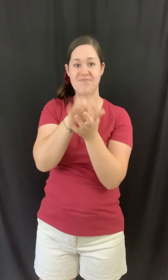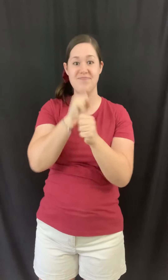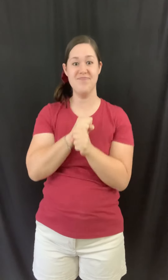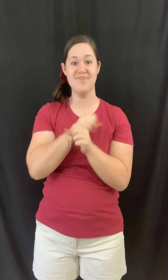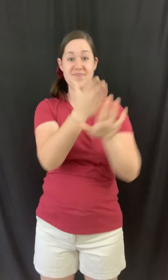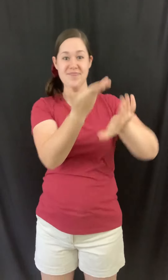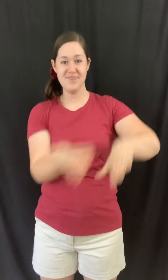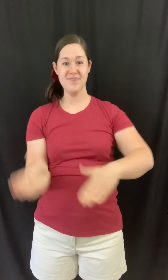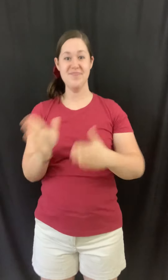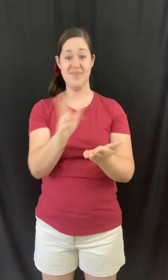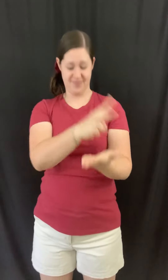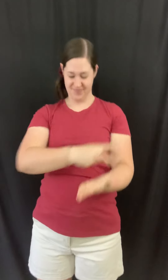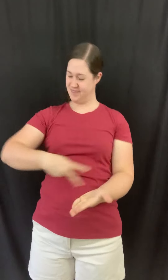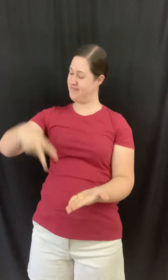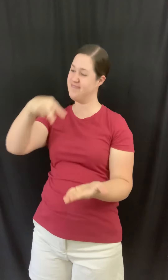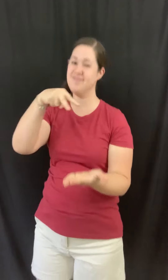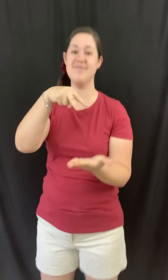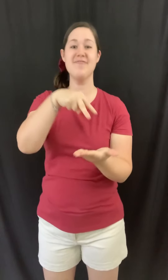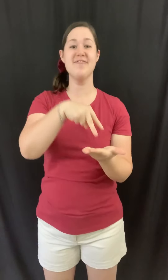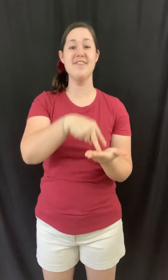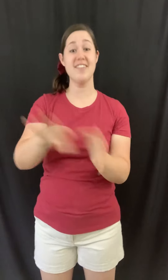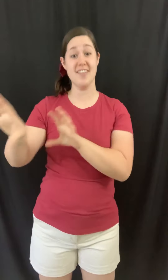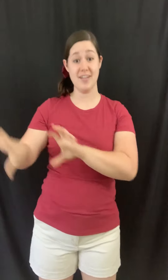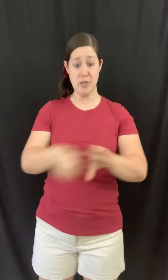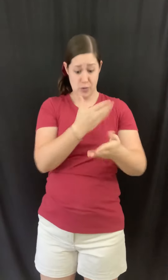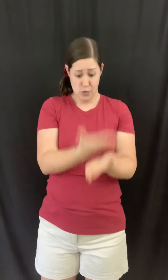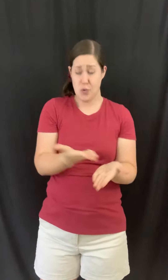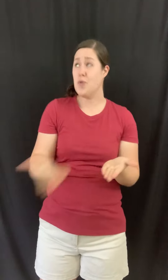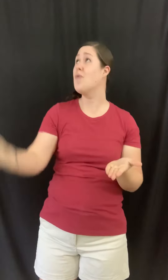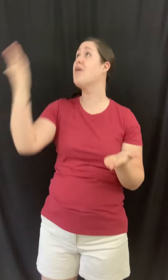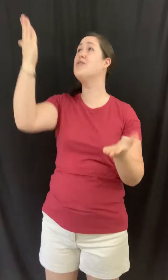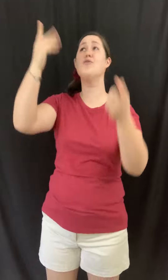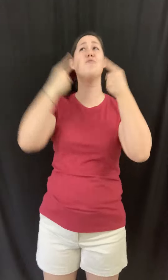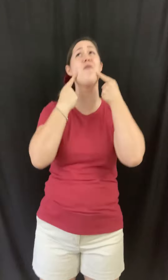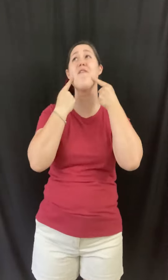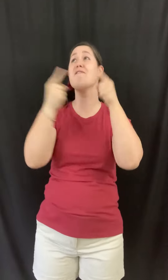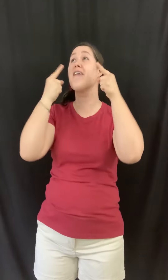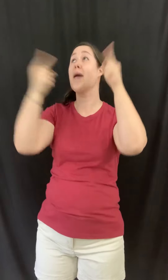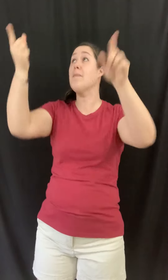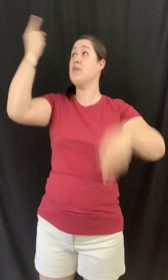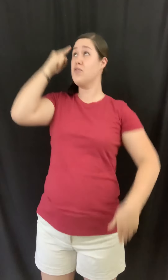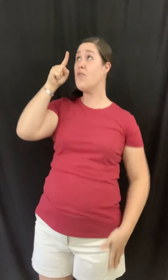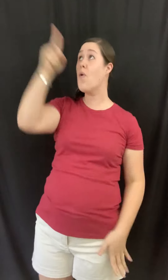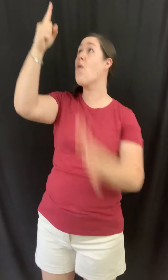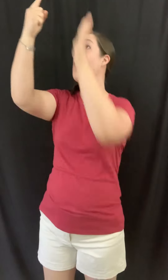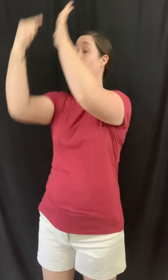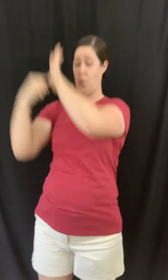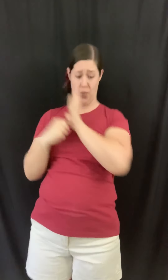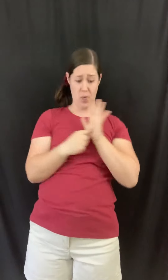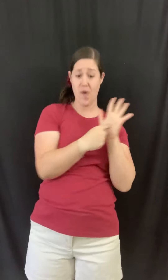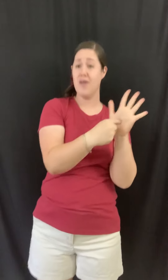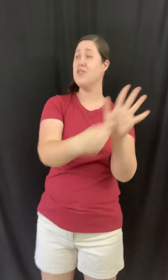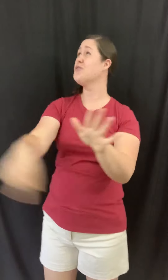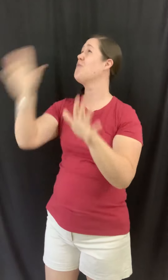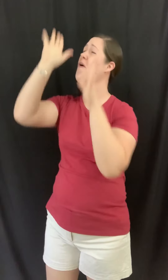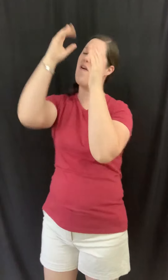And drive us to life To what you are famous for What you are